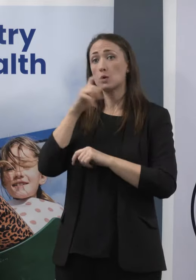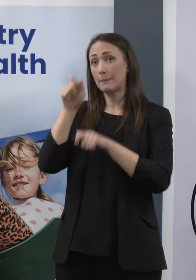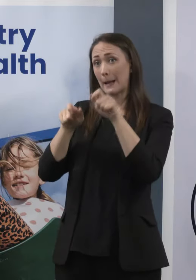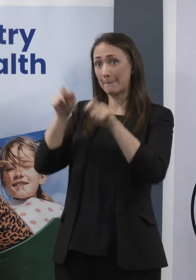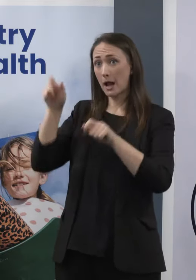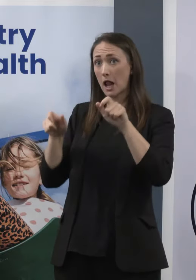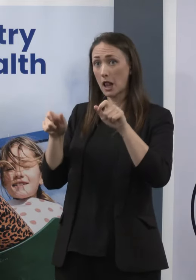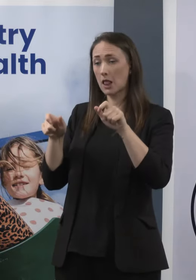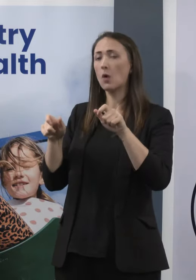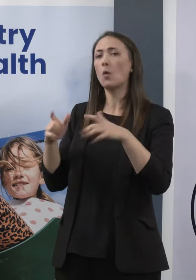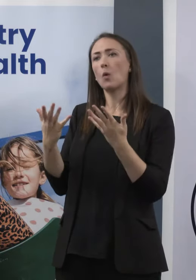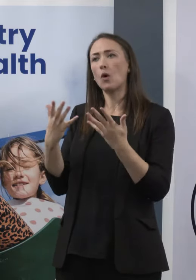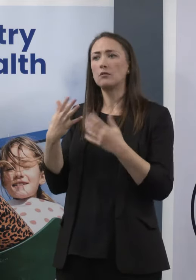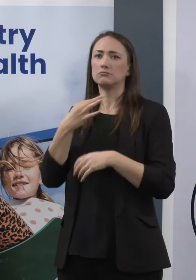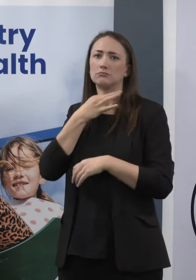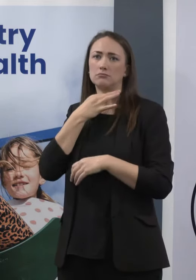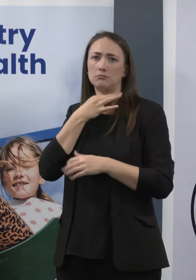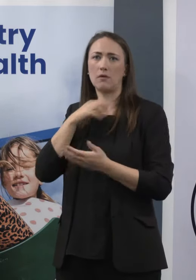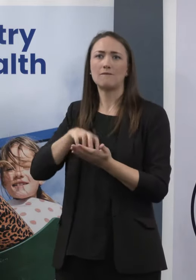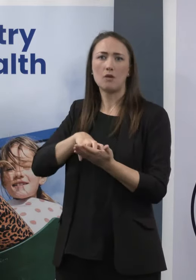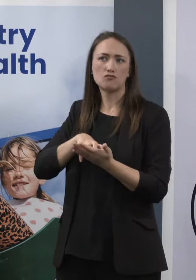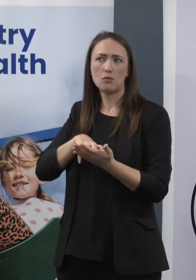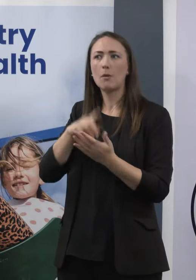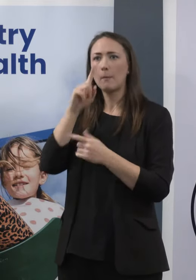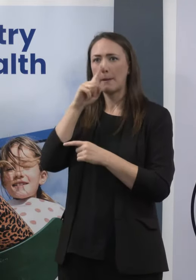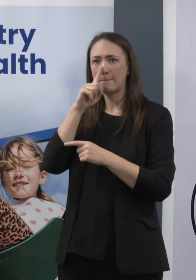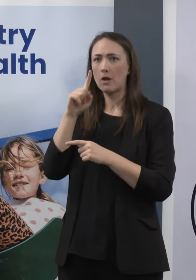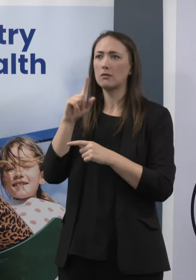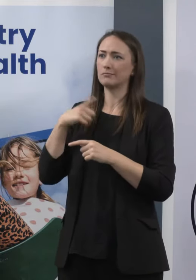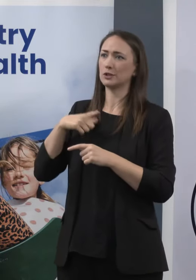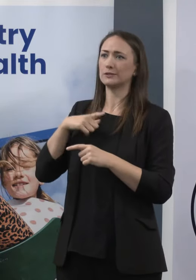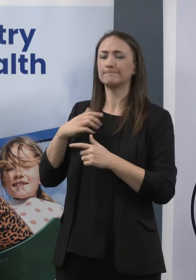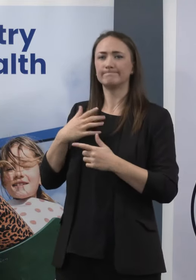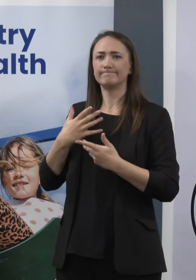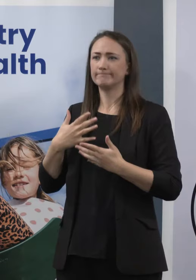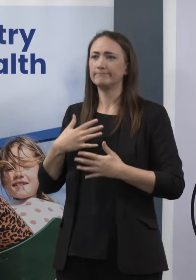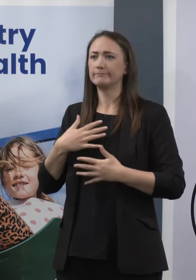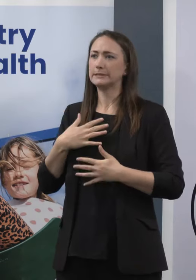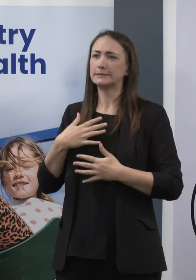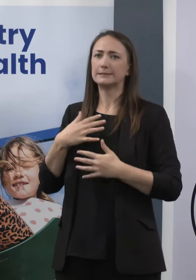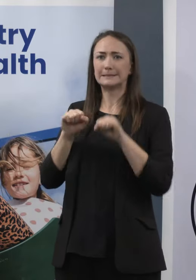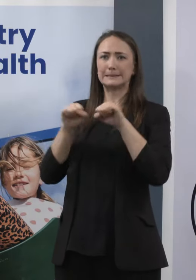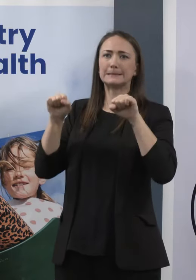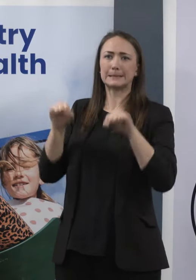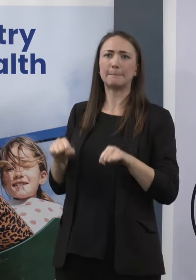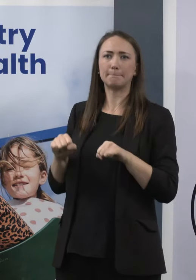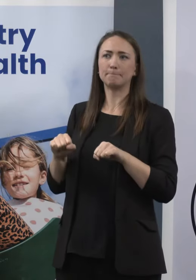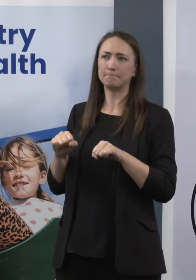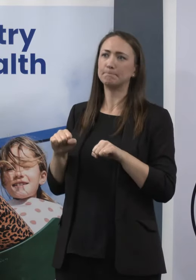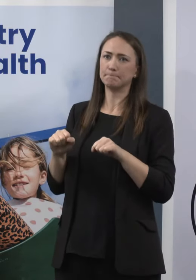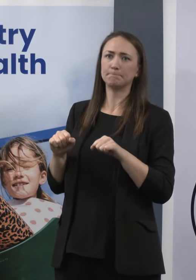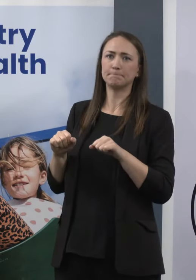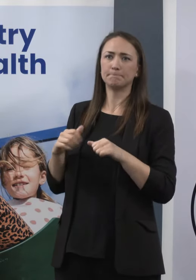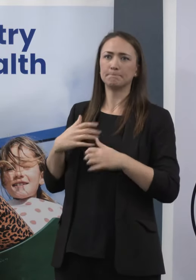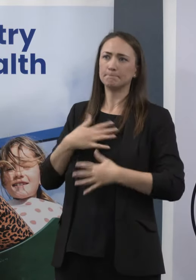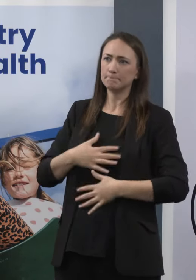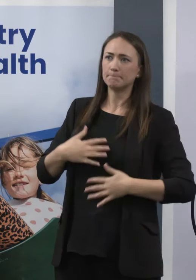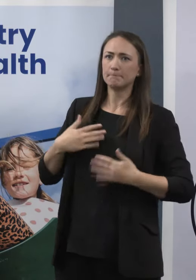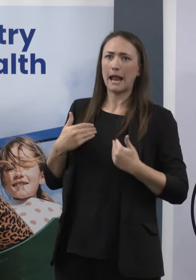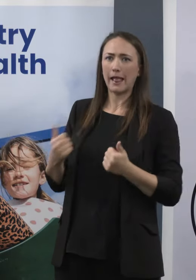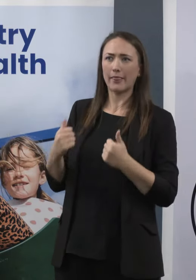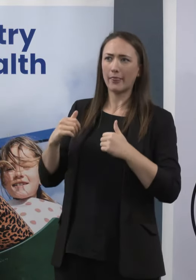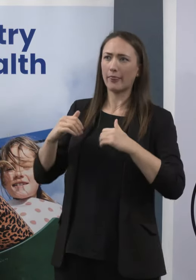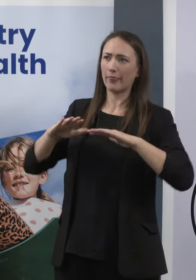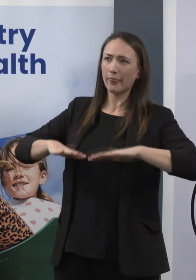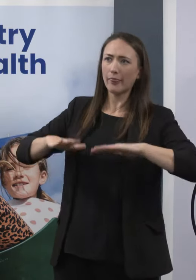are vulnerable because of pre-existing conditions or being immunocompromised. And it's those simple things, wearing masks and not visiting